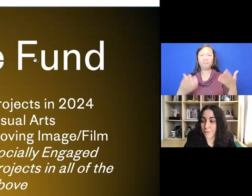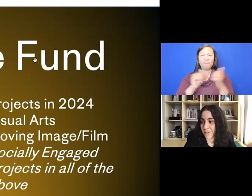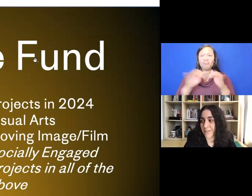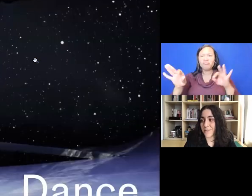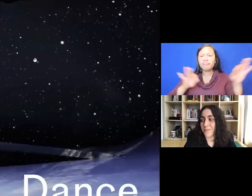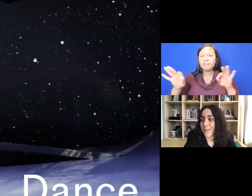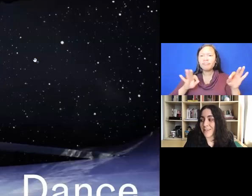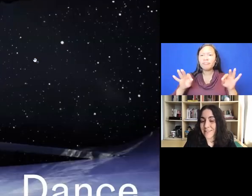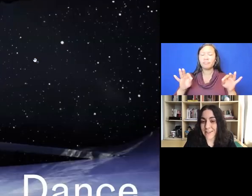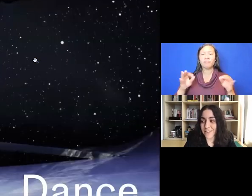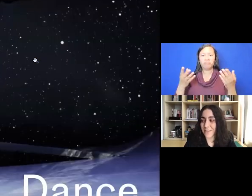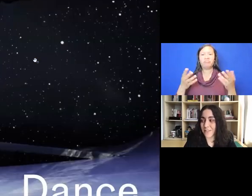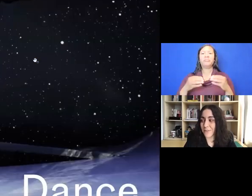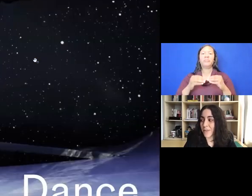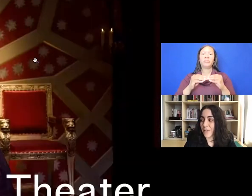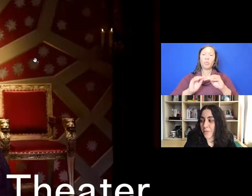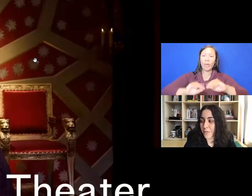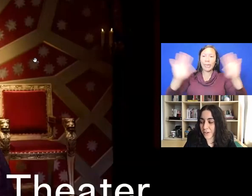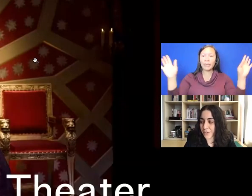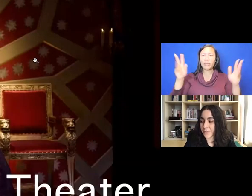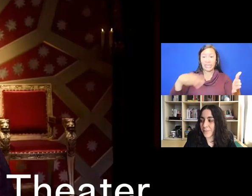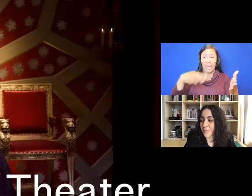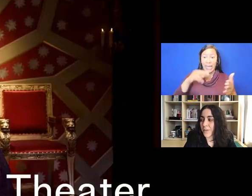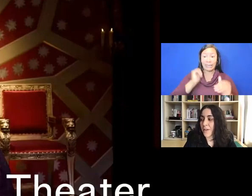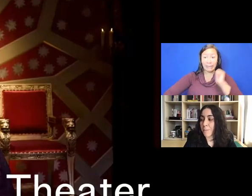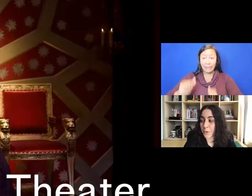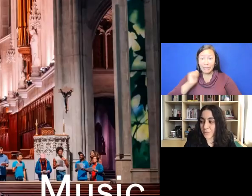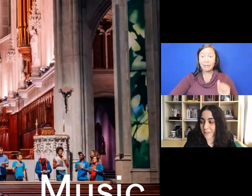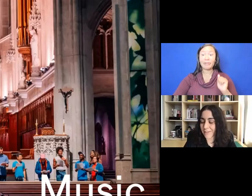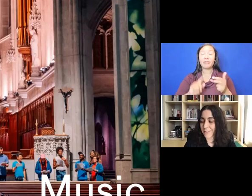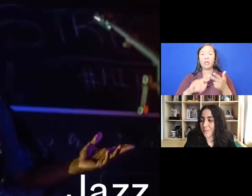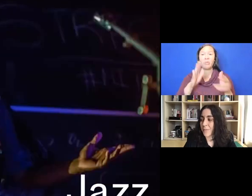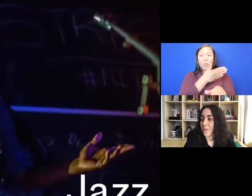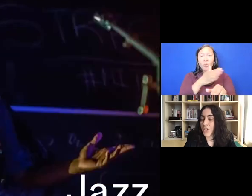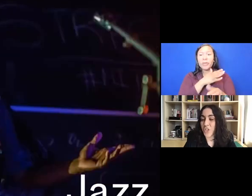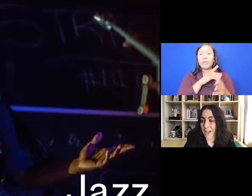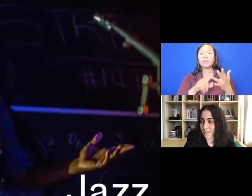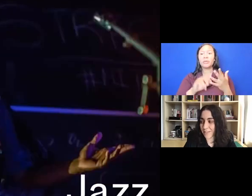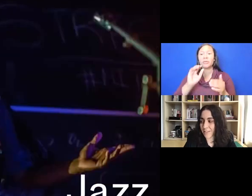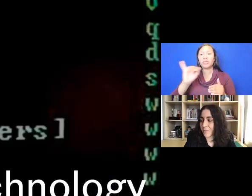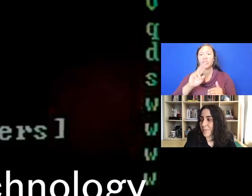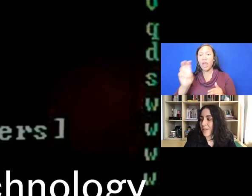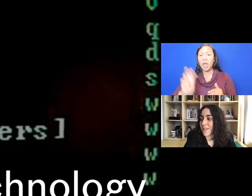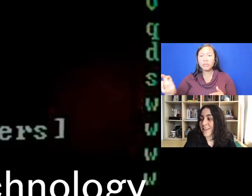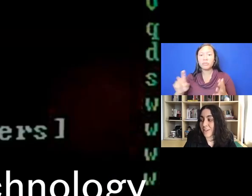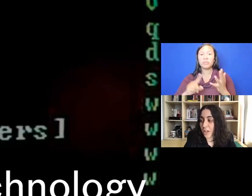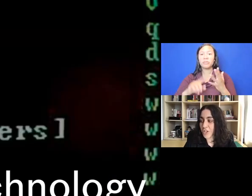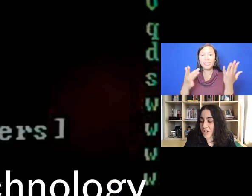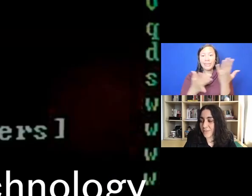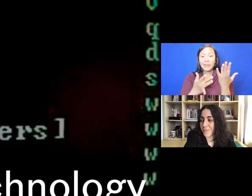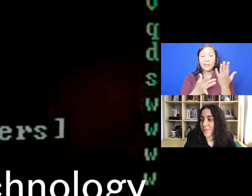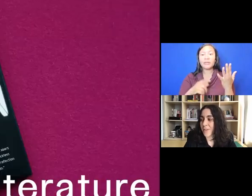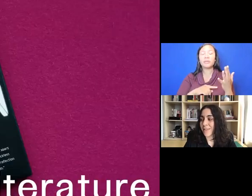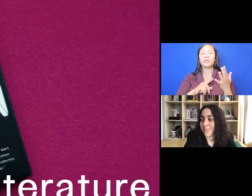that we find dance, theater, music, jazz, technology,